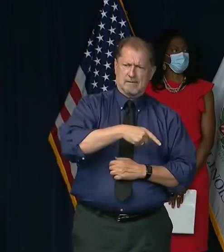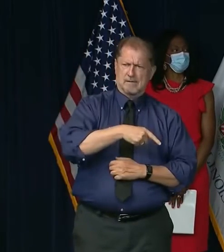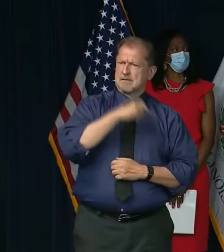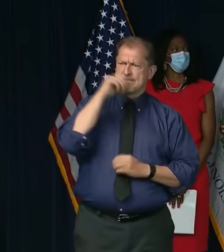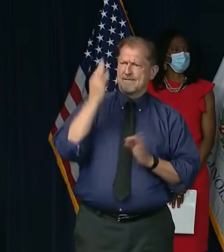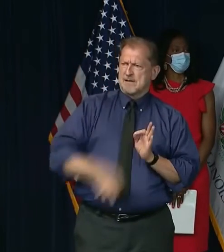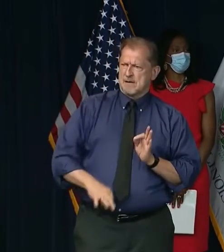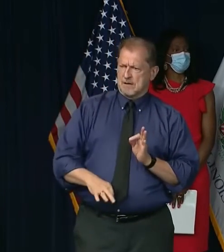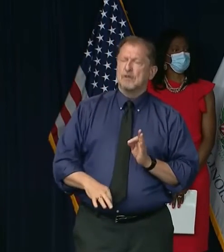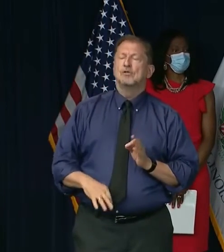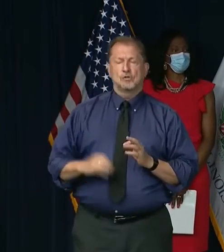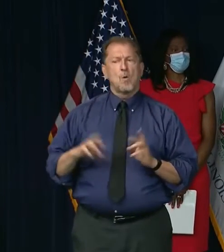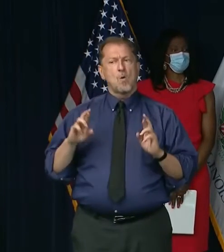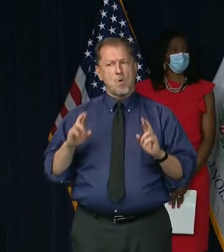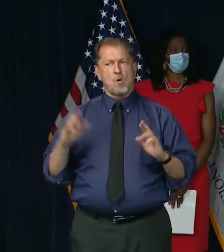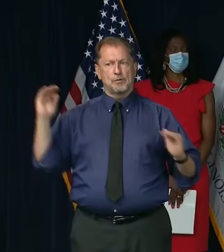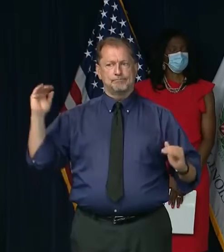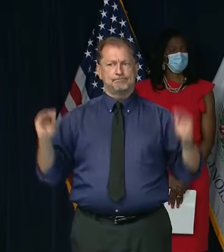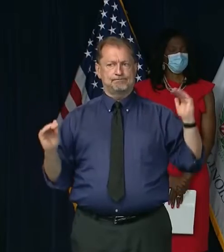available to them.